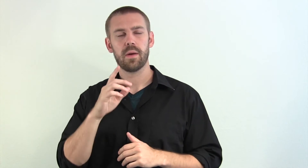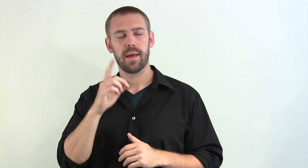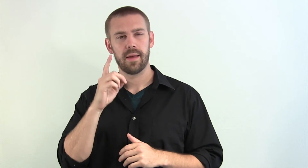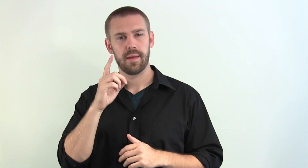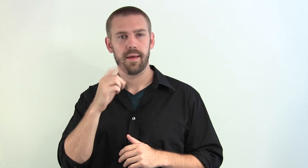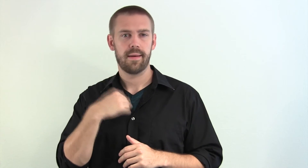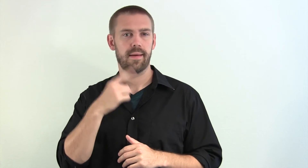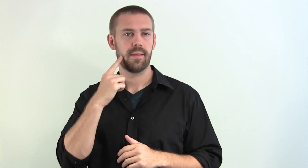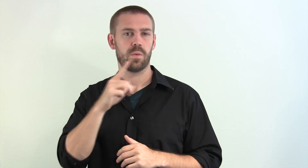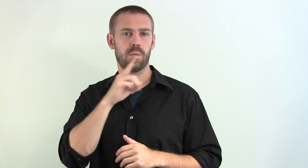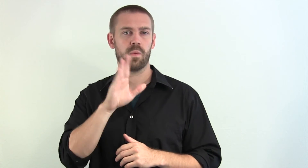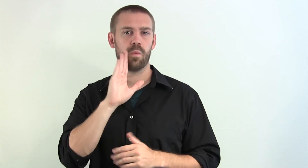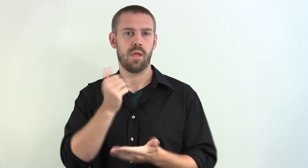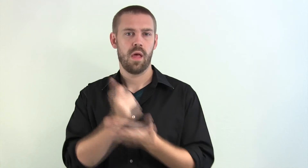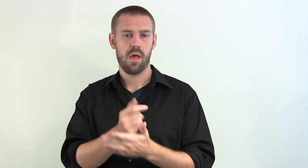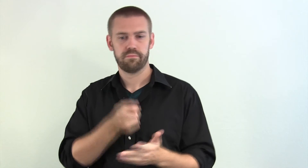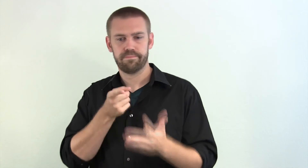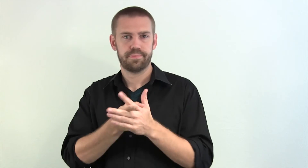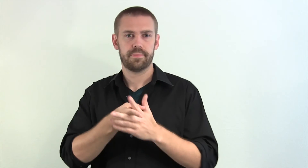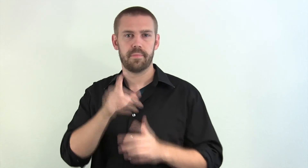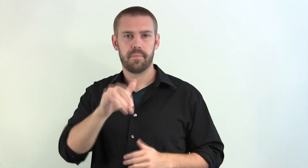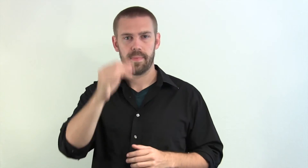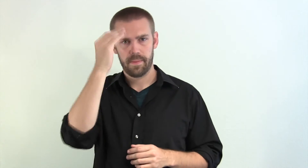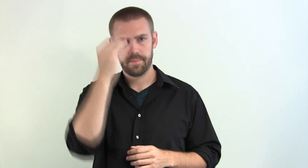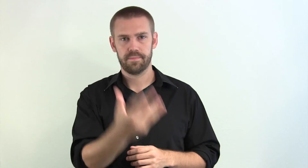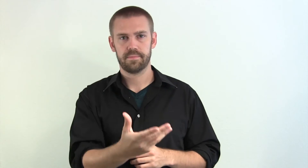And I think that if you do that, it'll really help drive home the point of scale.